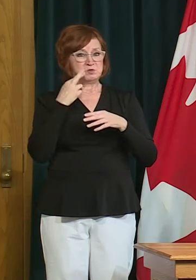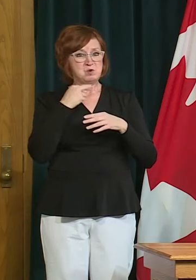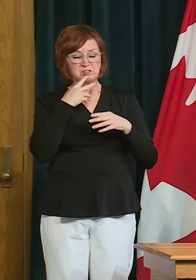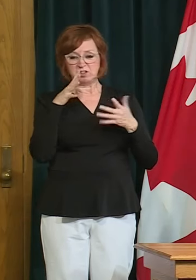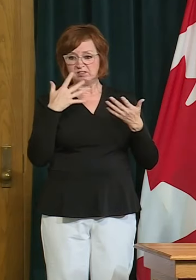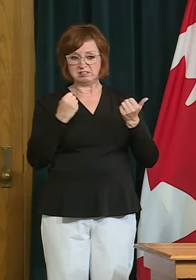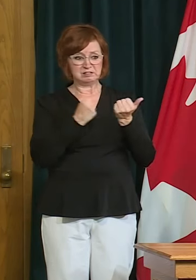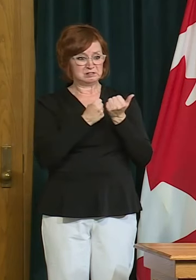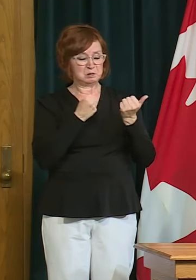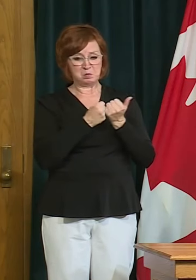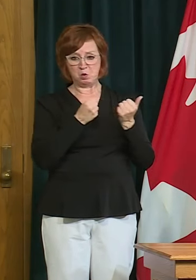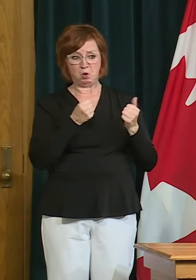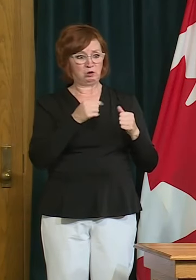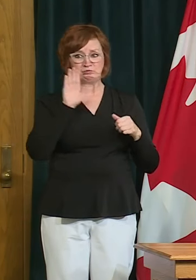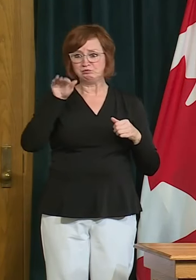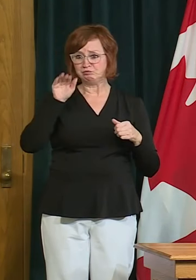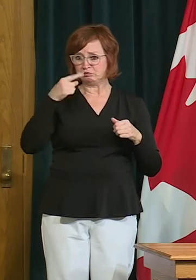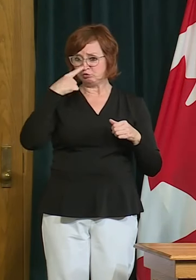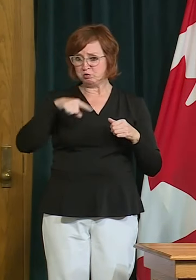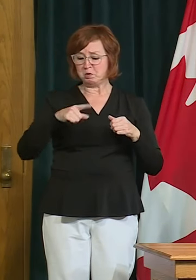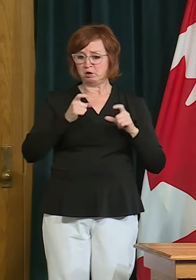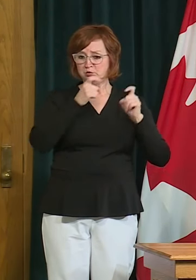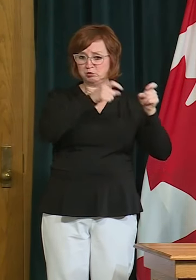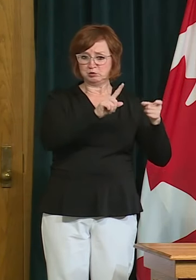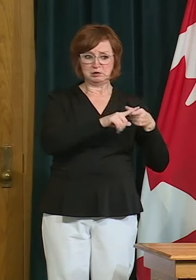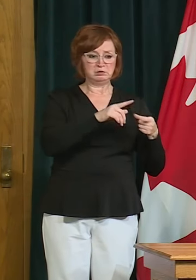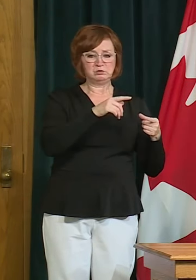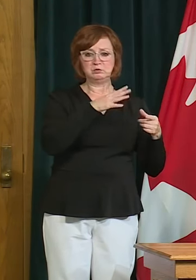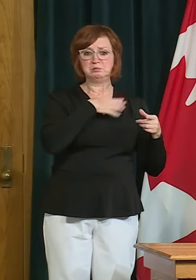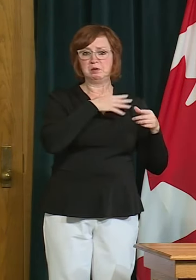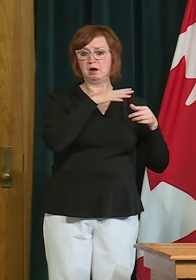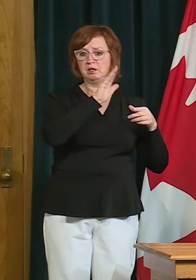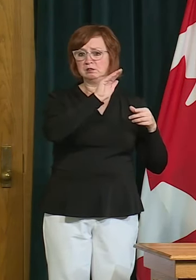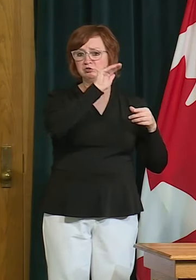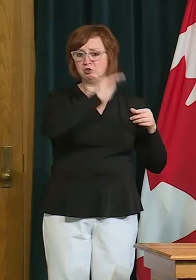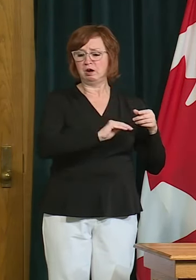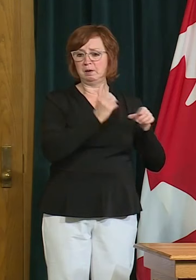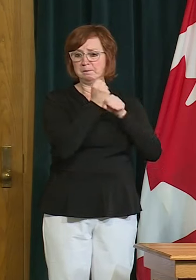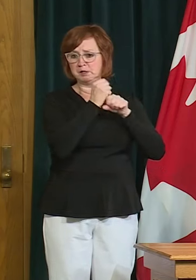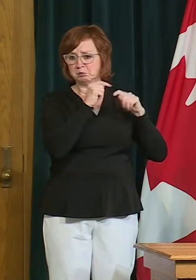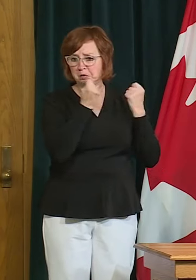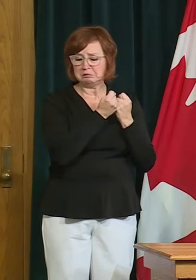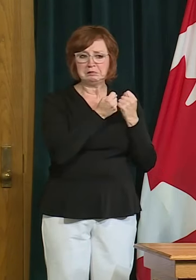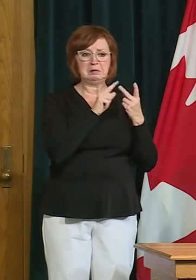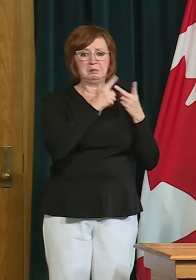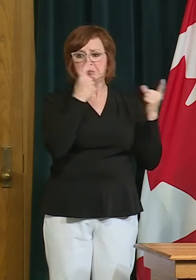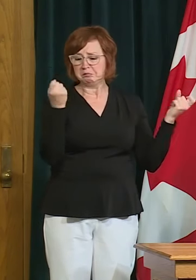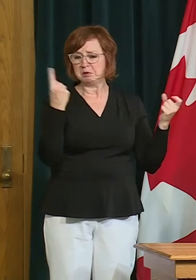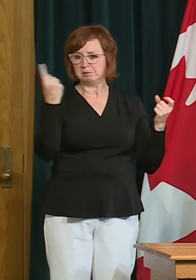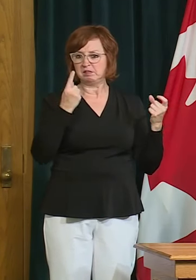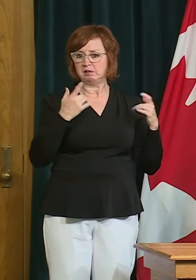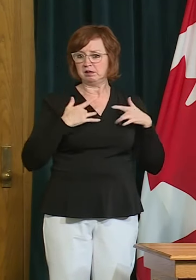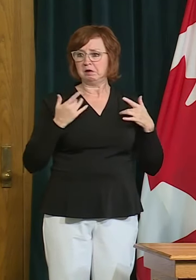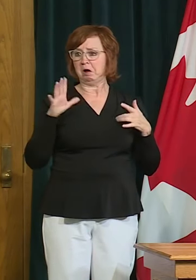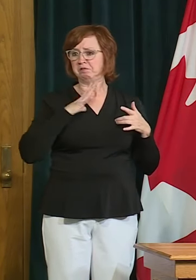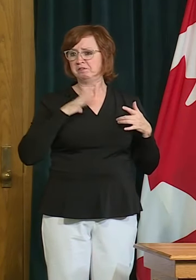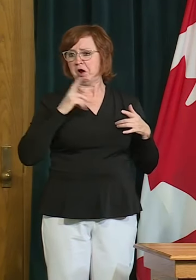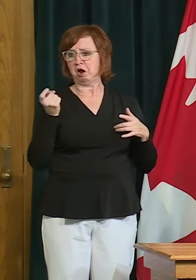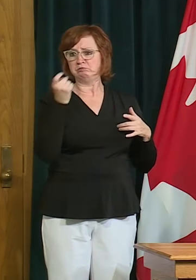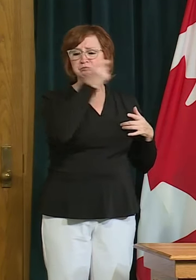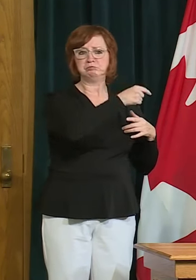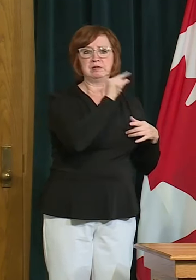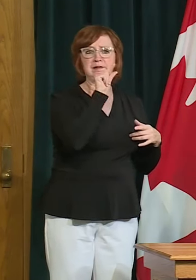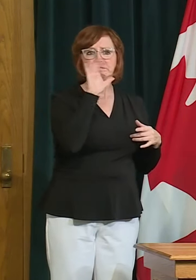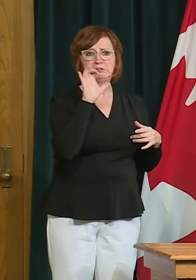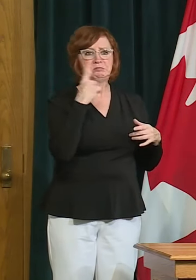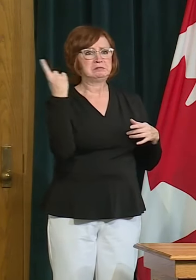uh your kids activities and and really uh been uh been there for us when we needed them and and they need us now so i would